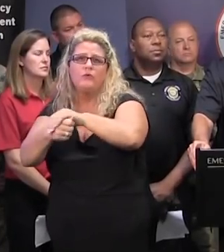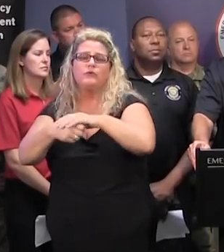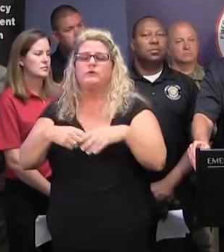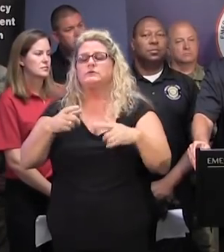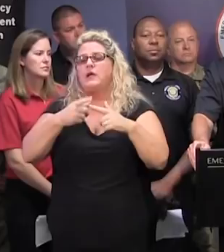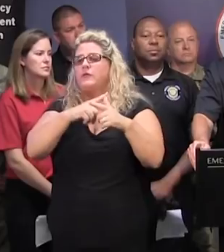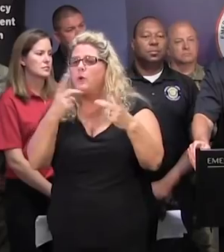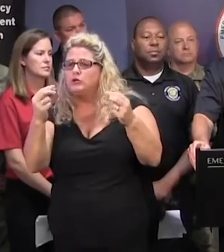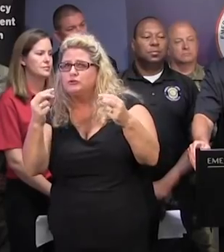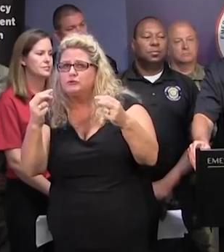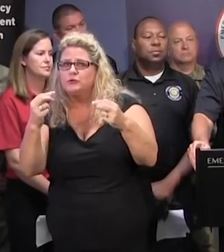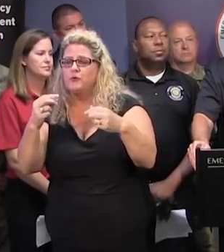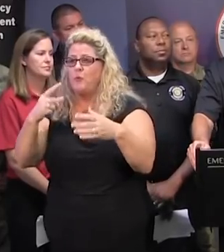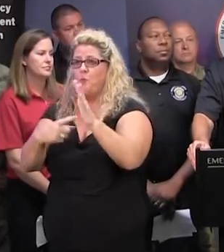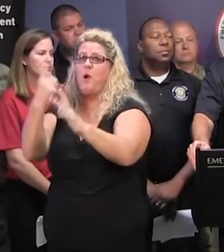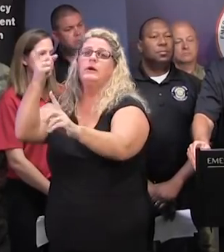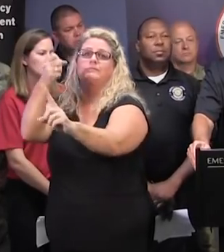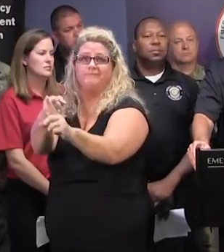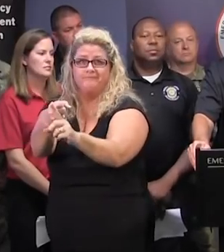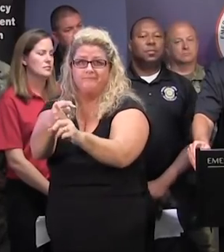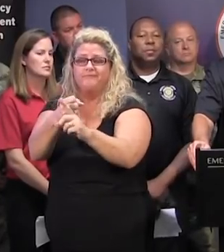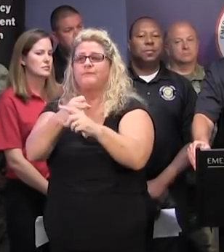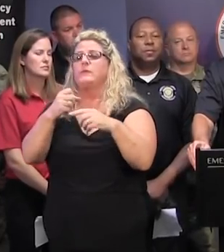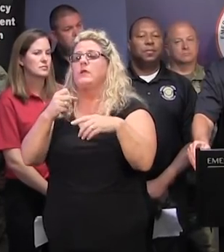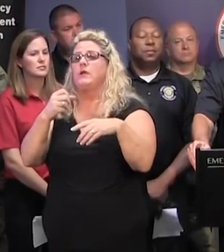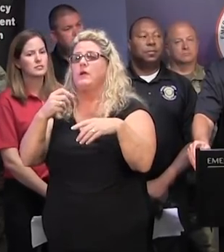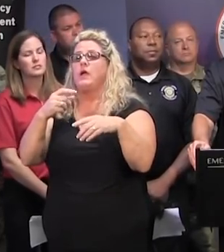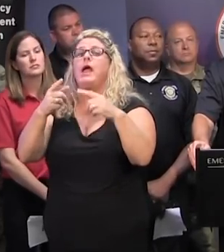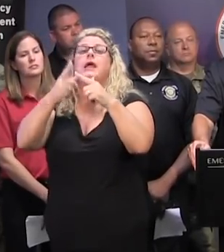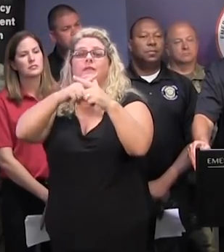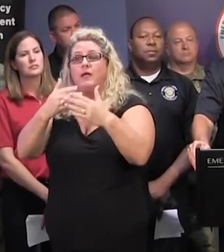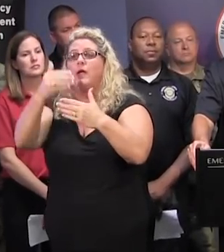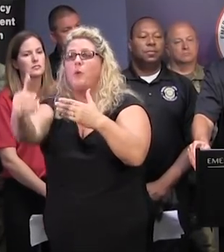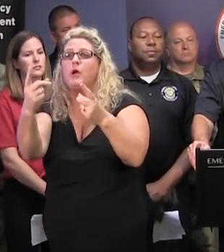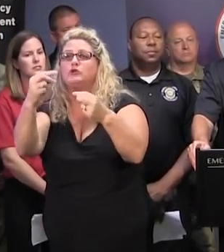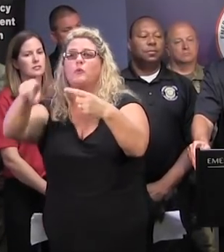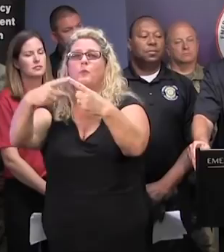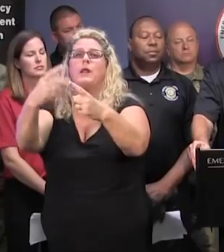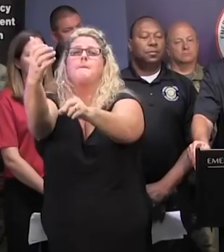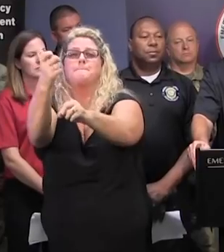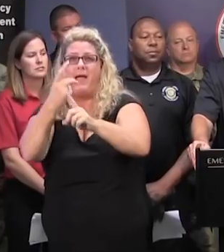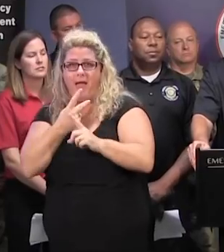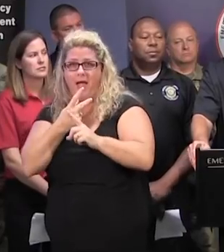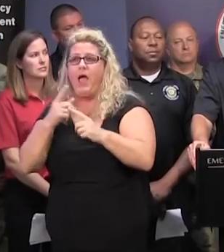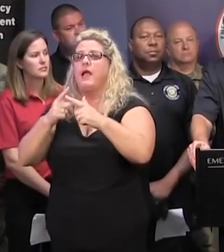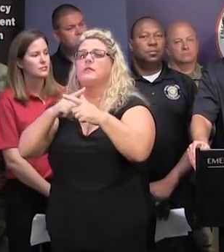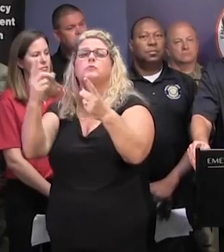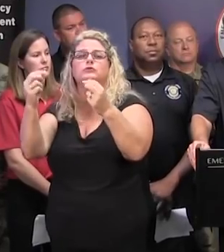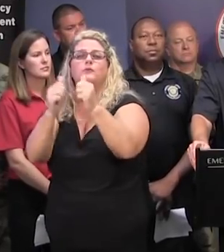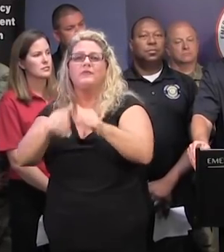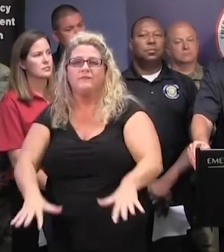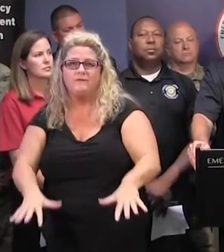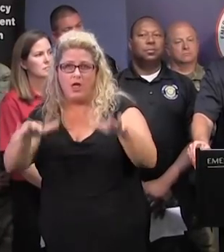operations, initial response, reentry, and initial damage assessment, and then also planning for flood operations. Right now, at